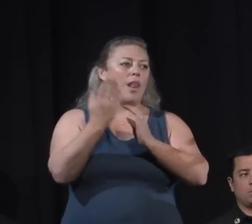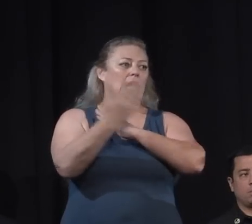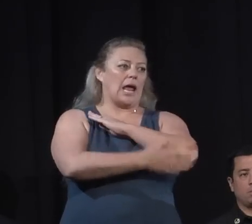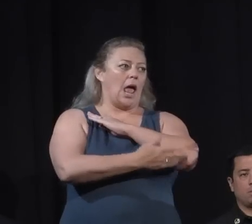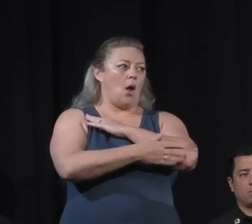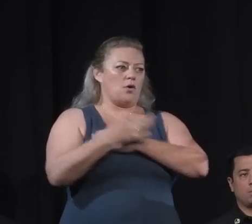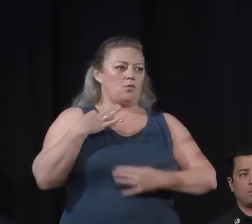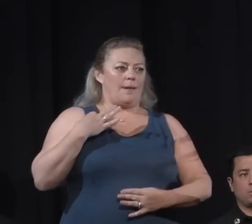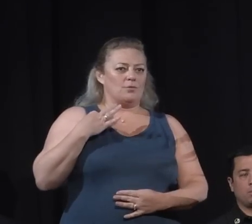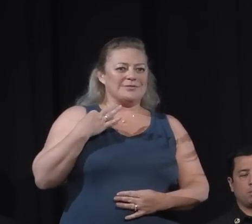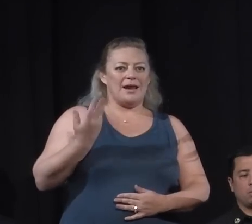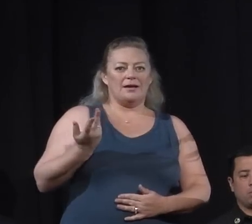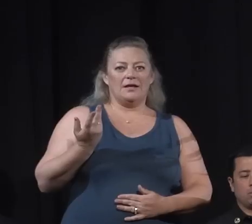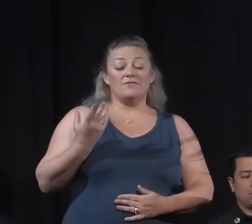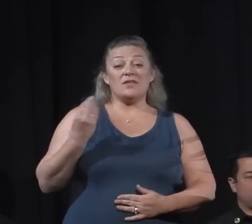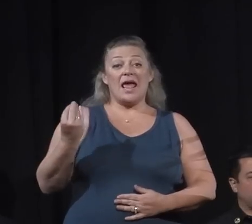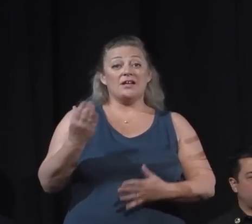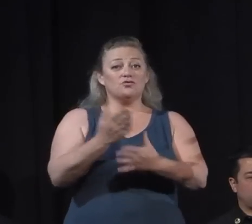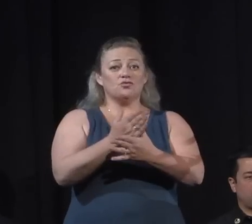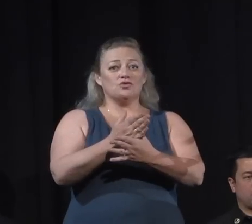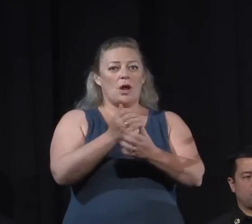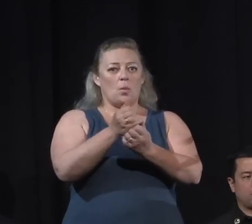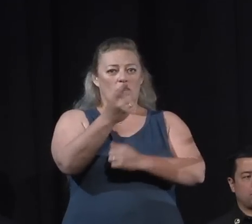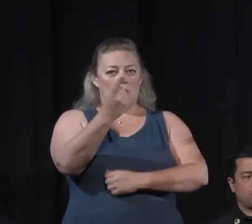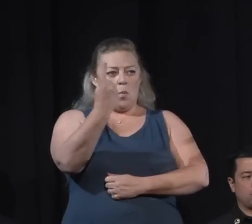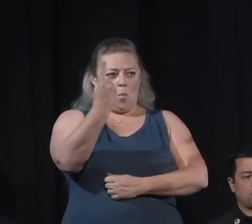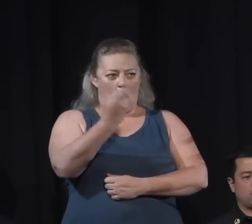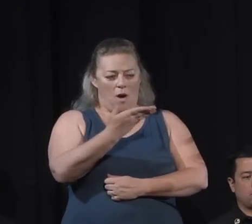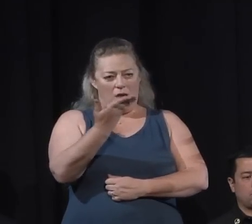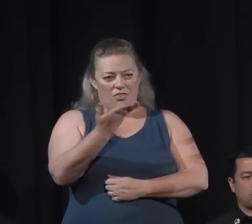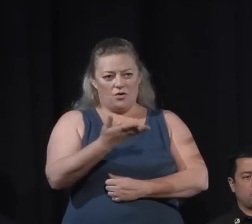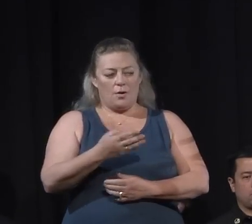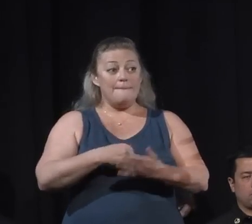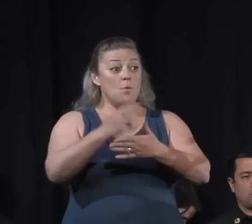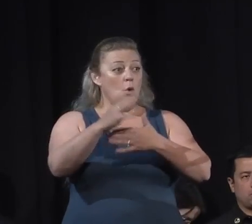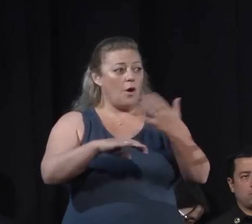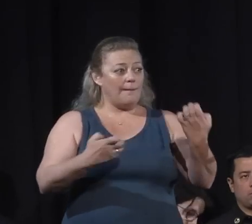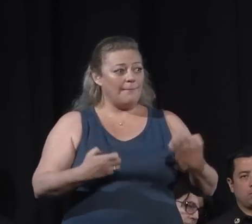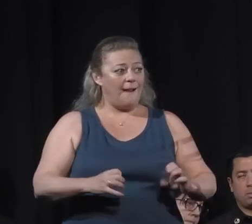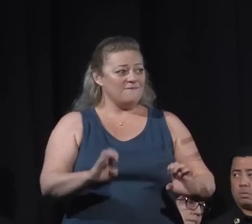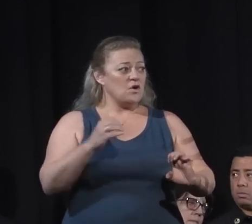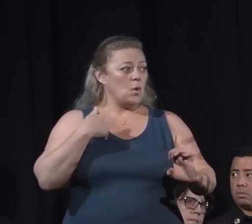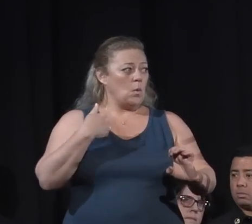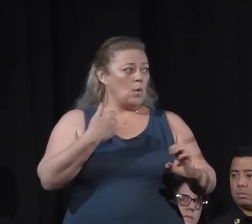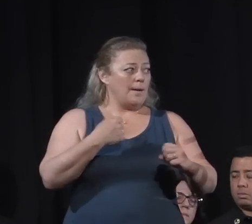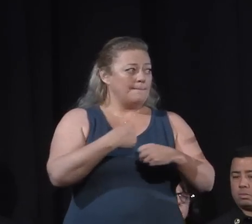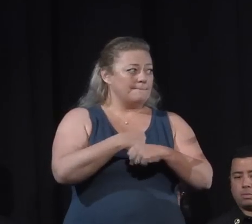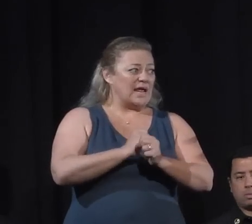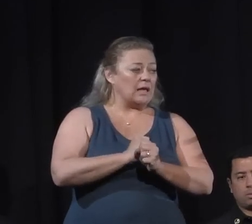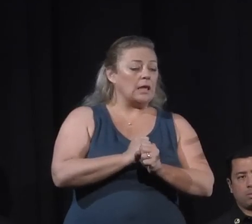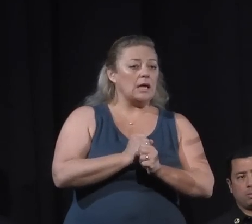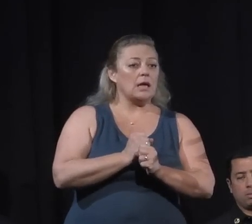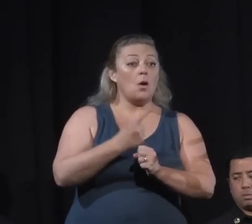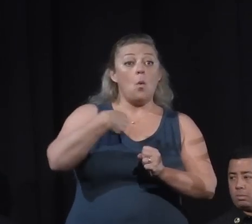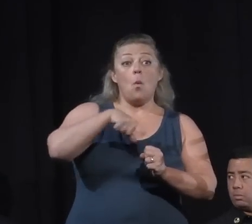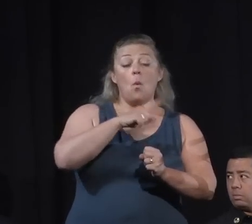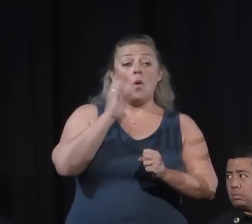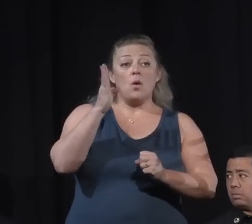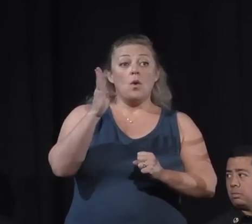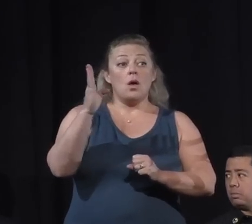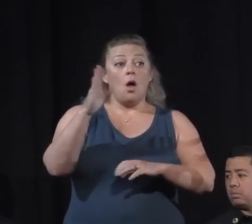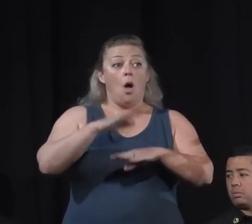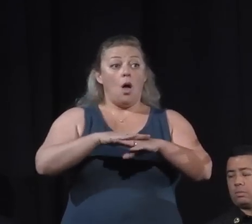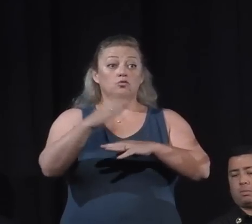And also share with you one other program effort that we're making. We will, on